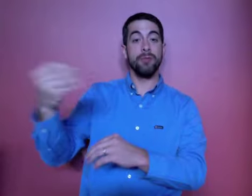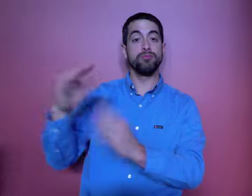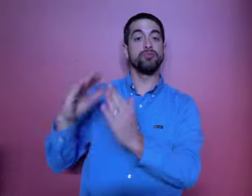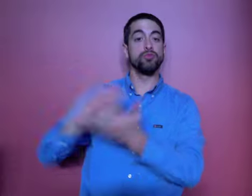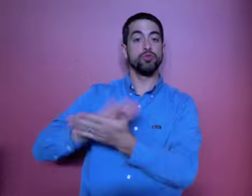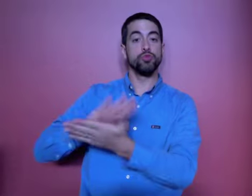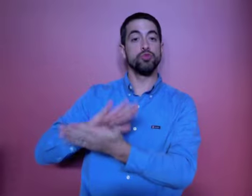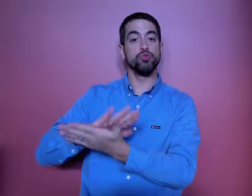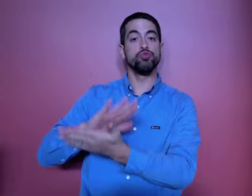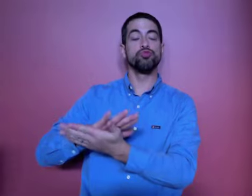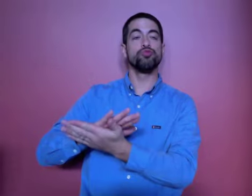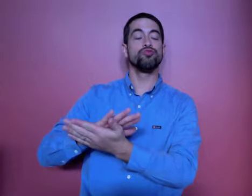her disability